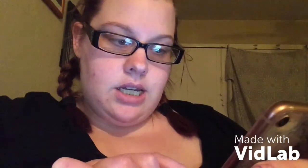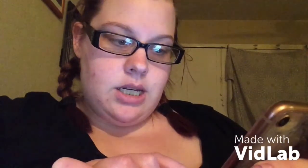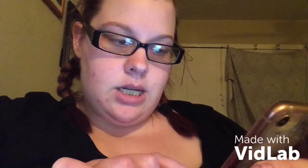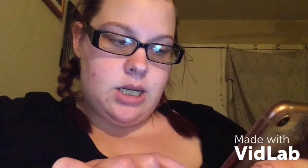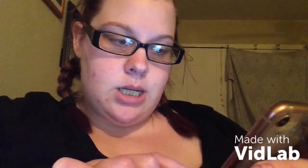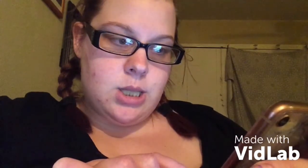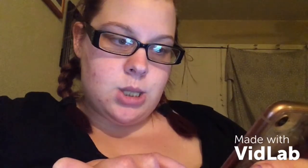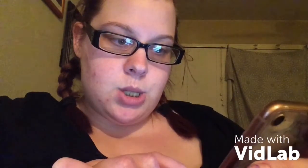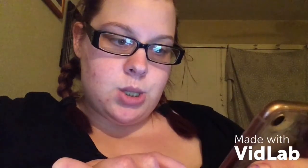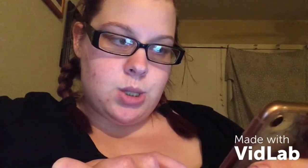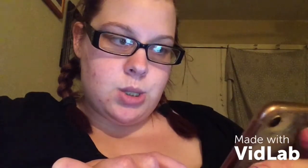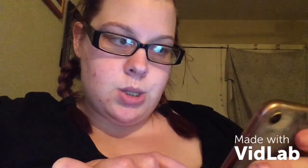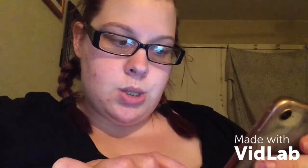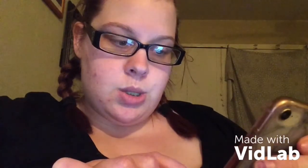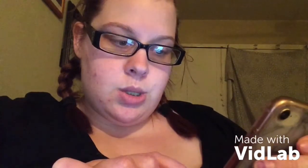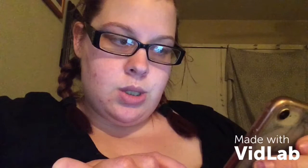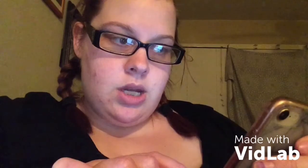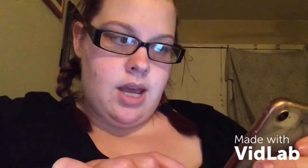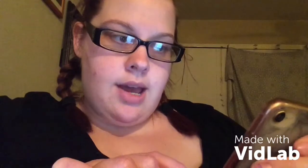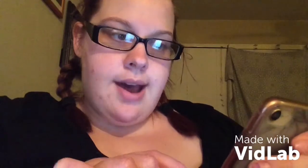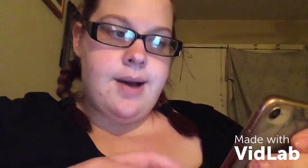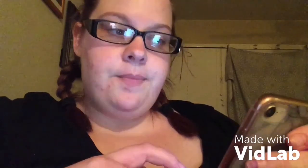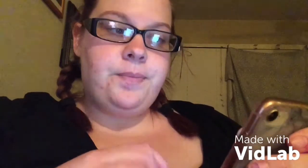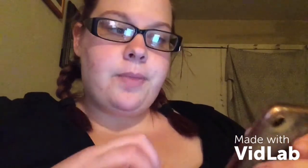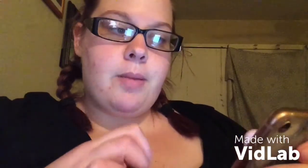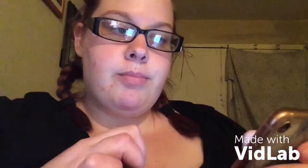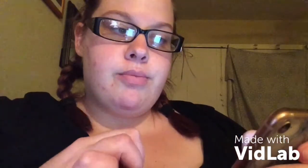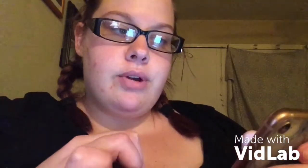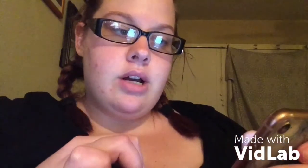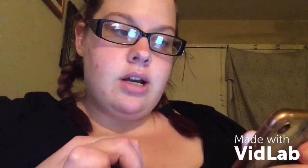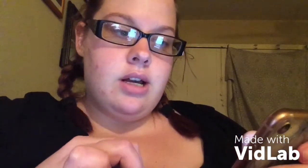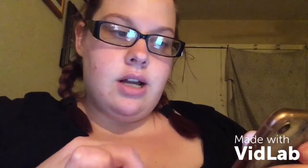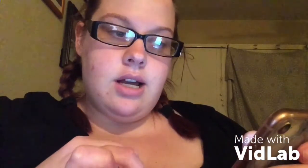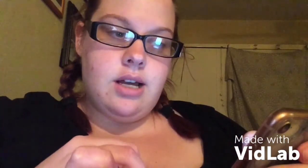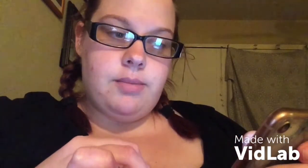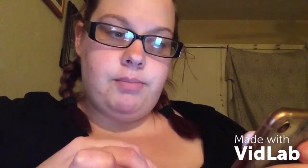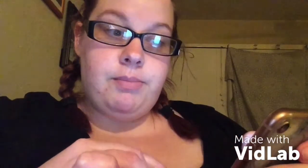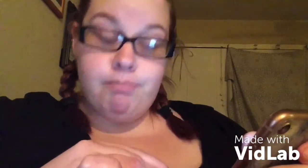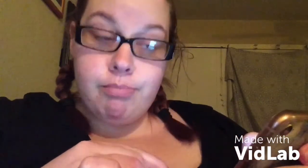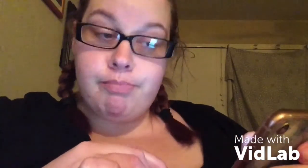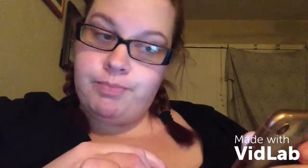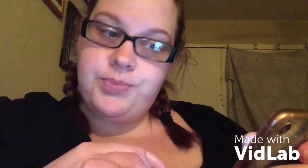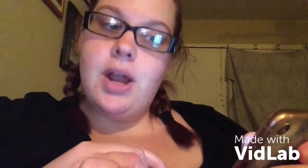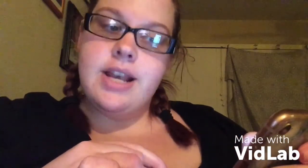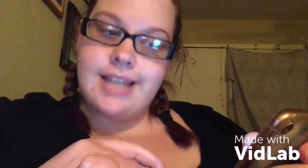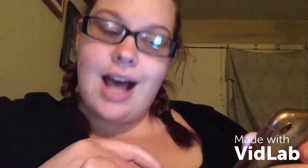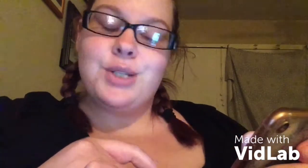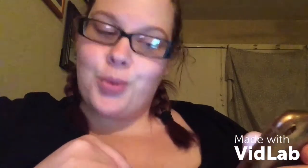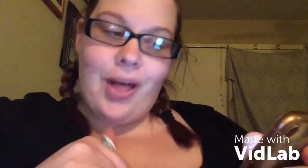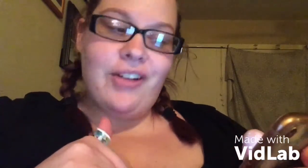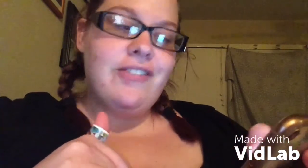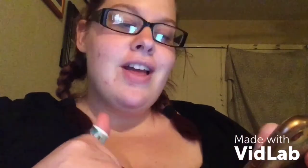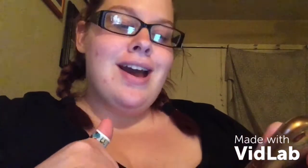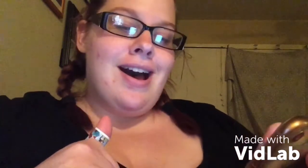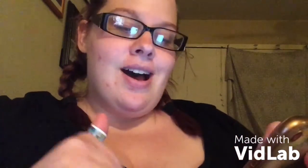um, Brooke dot 12, um,